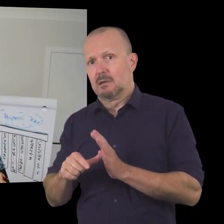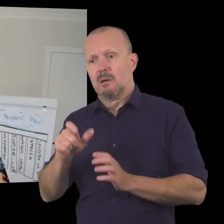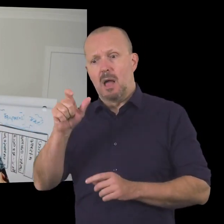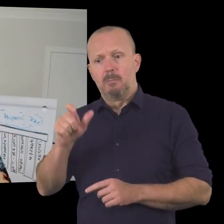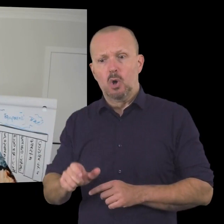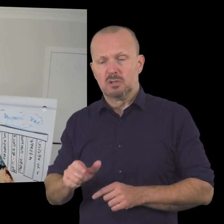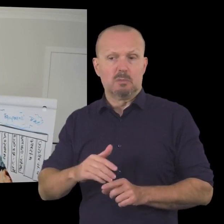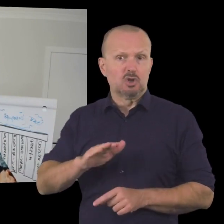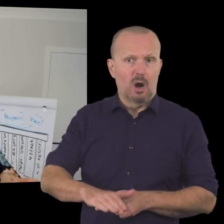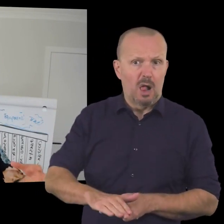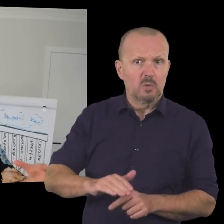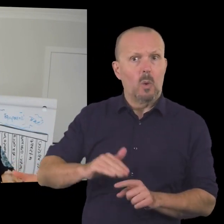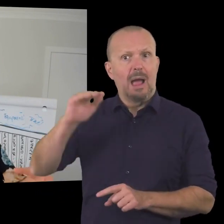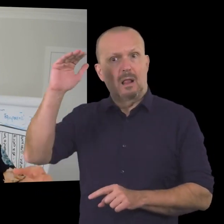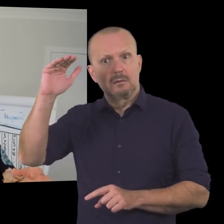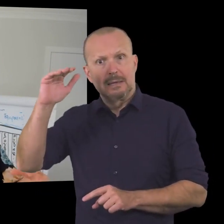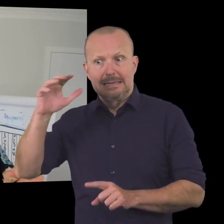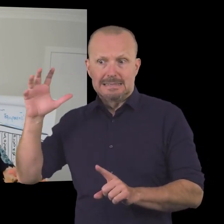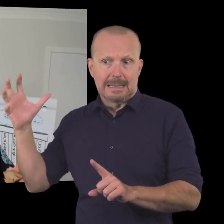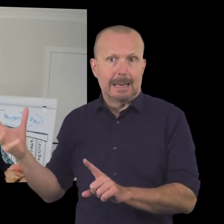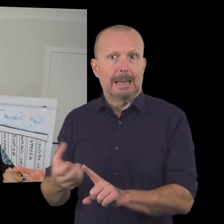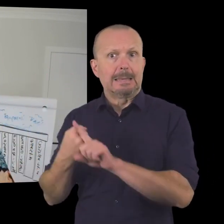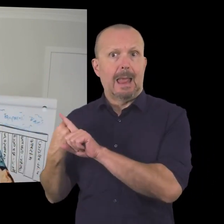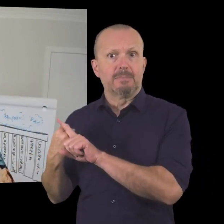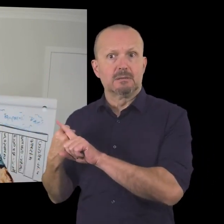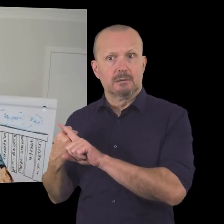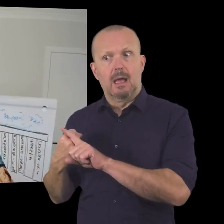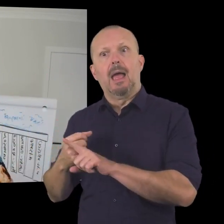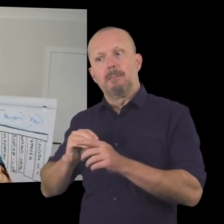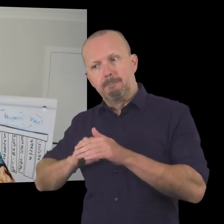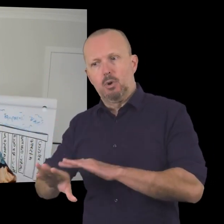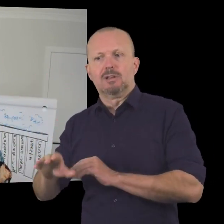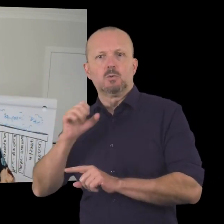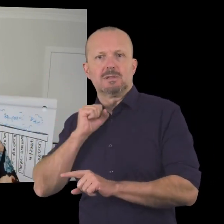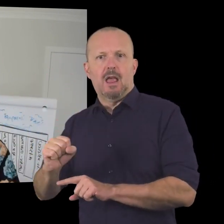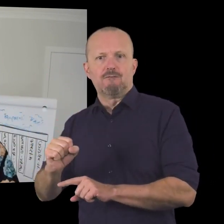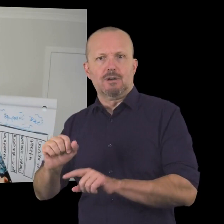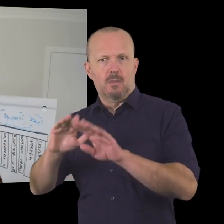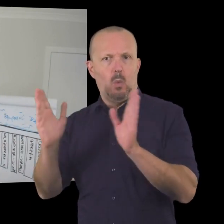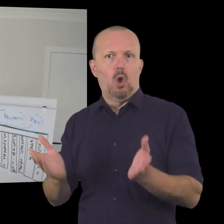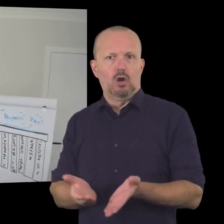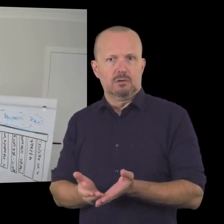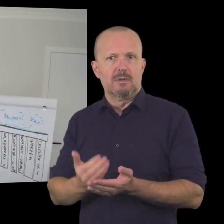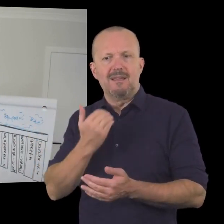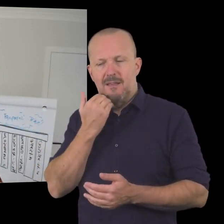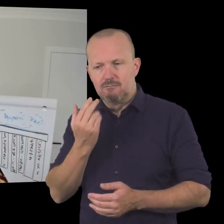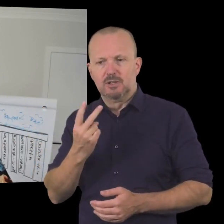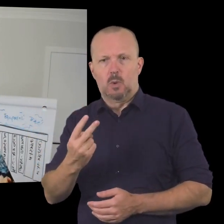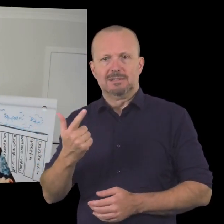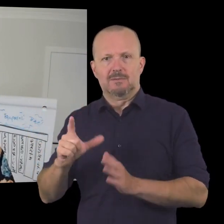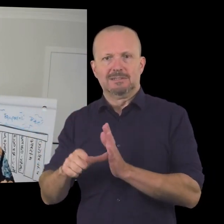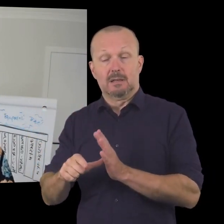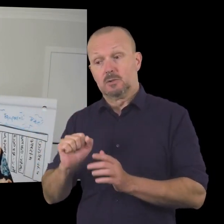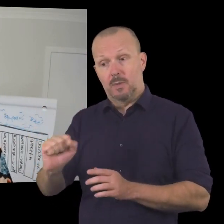a an adult is is uh kidnapped and taken into slavery so uh